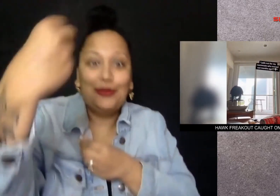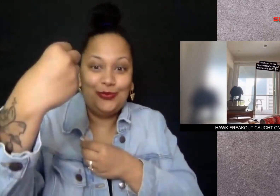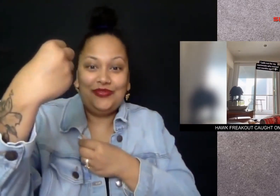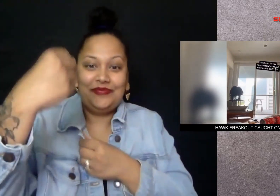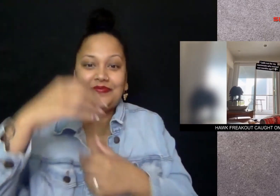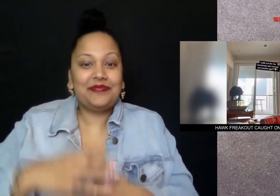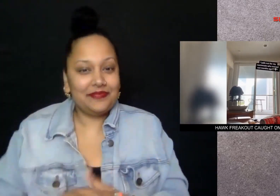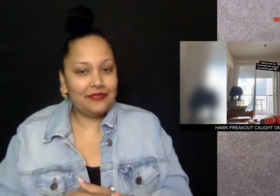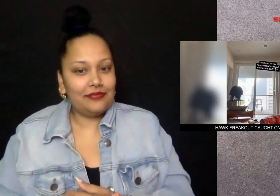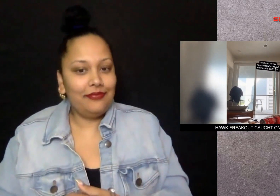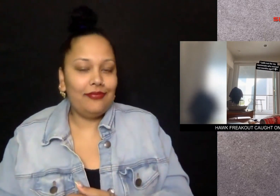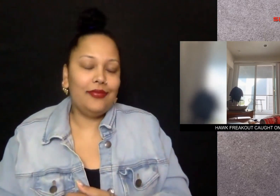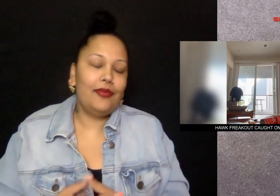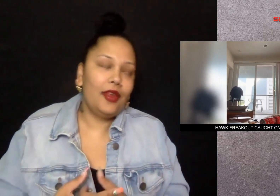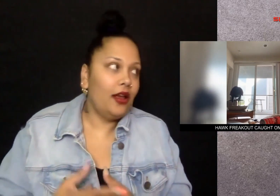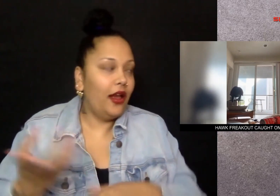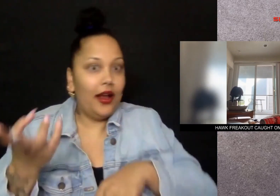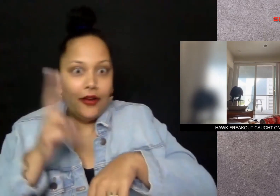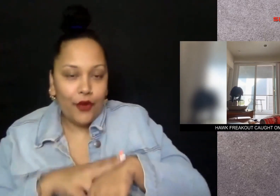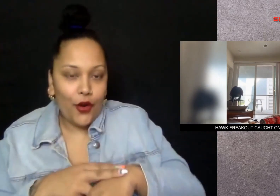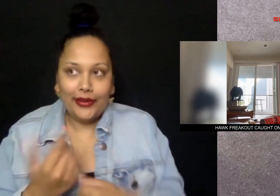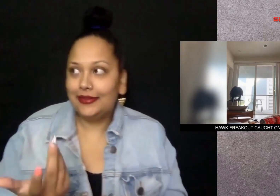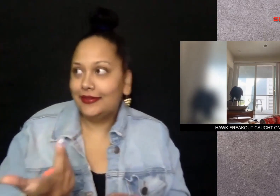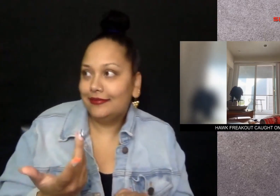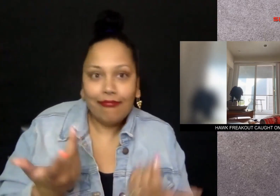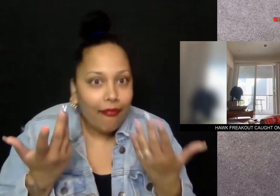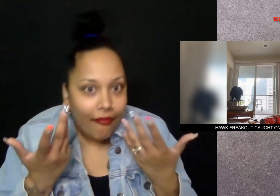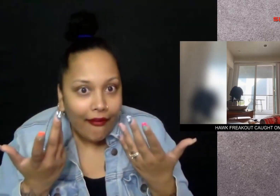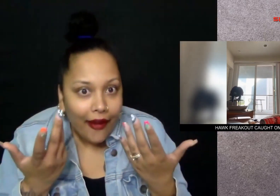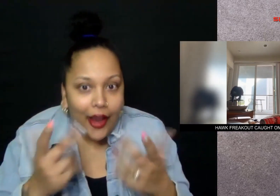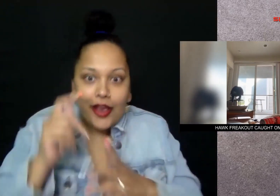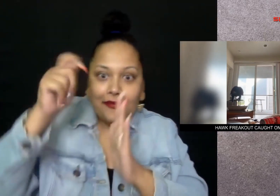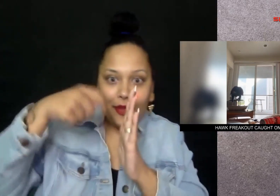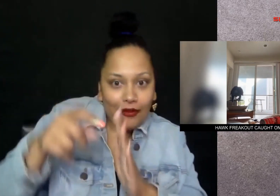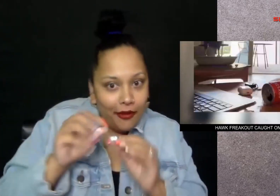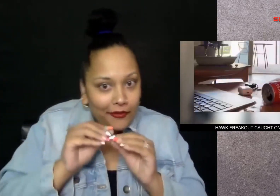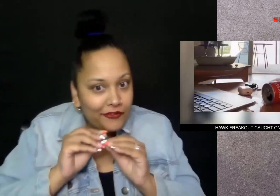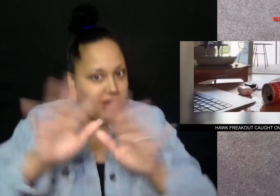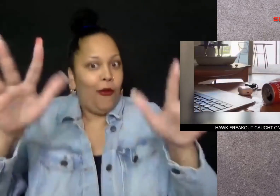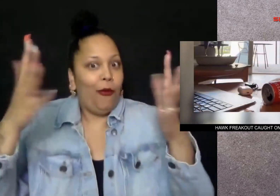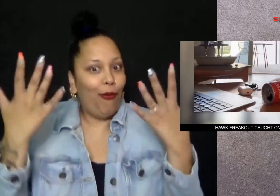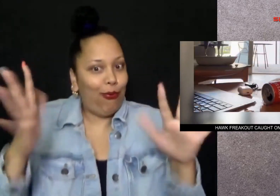the patio door No surprise, the video has gone viral